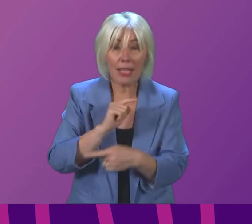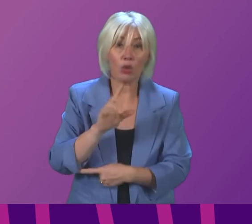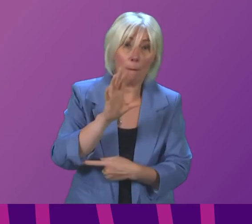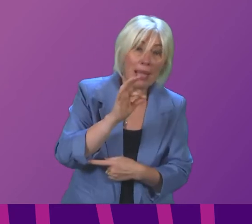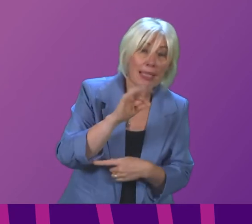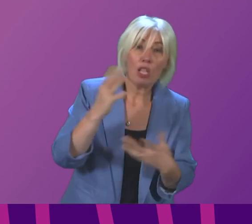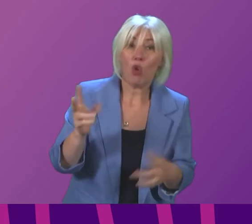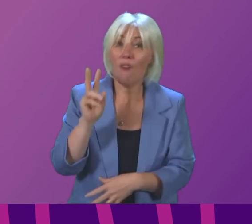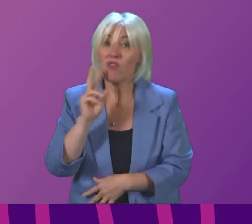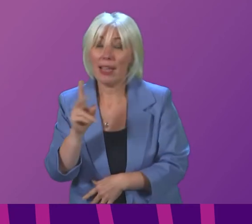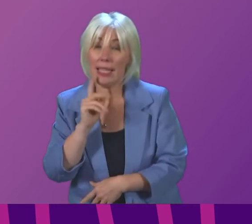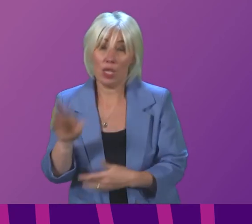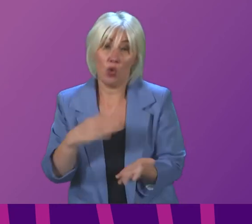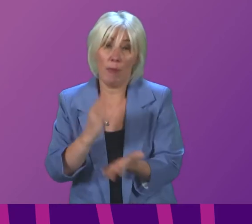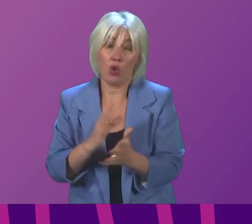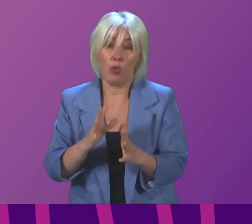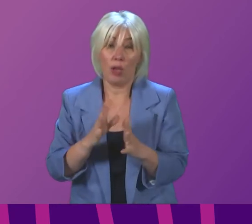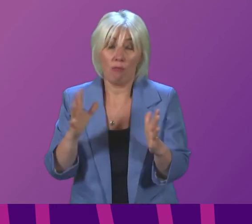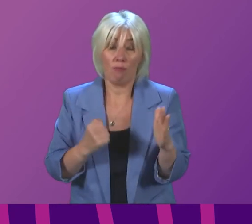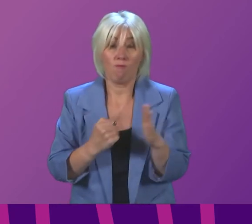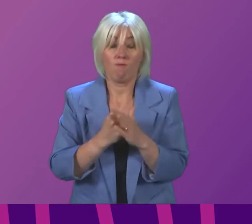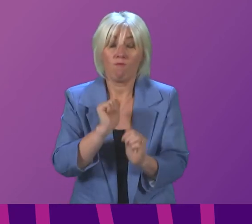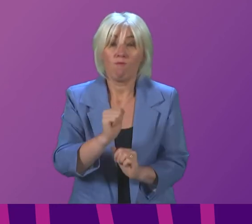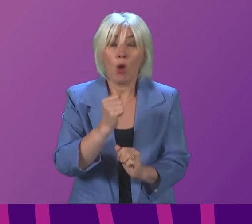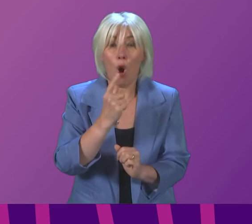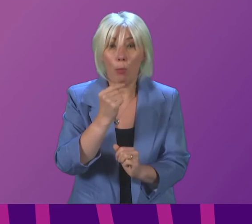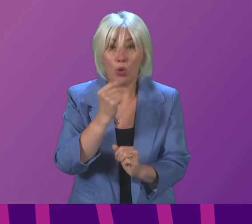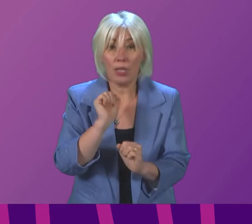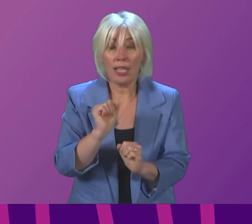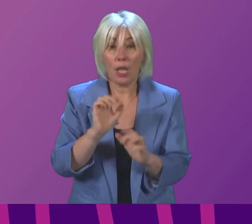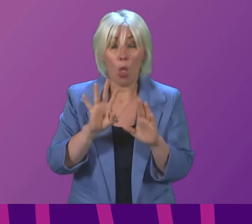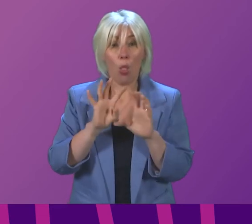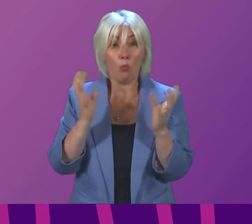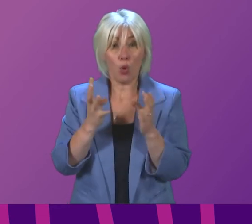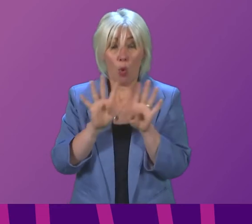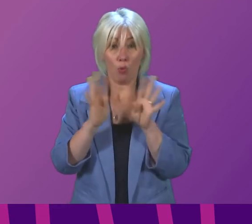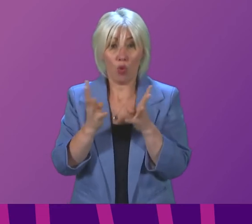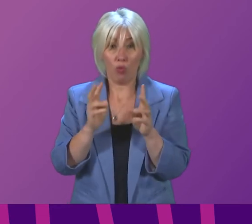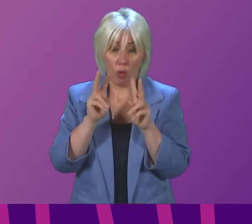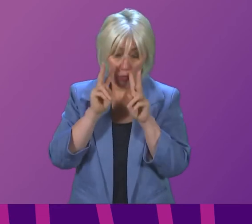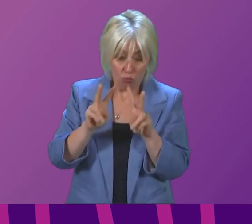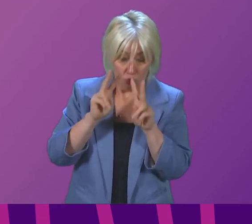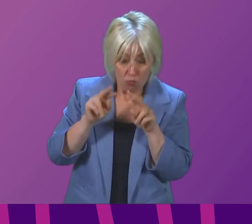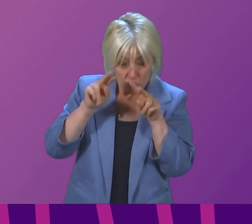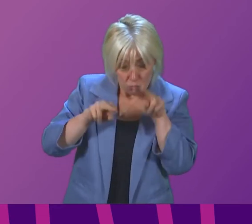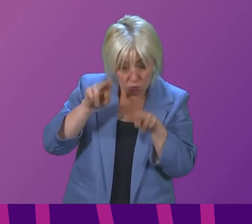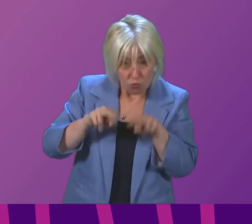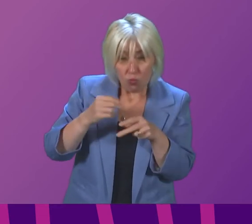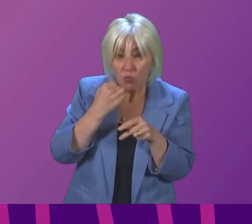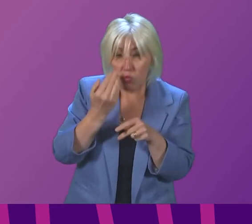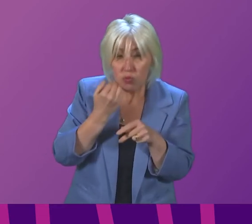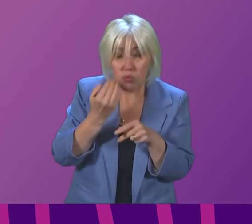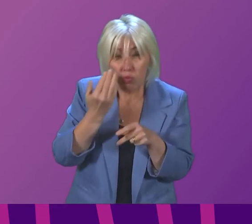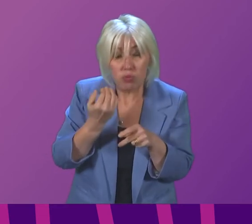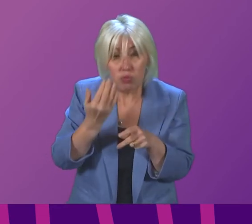maximise those opportunities Now the Bureau will continue to monitor the situation closely and on a daily basis not